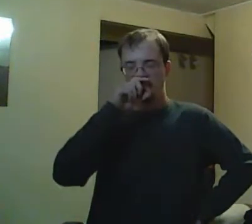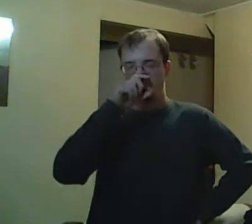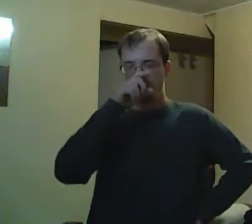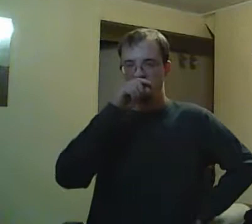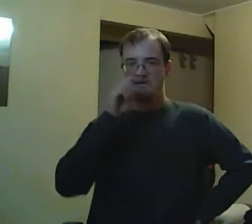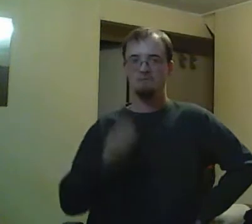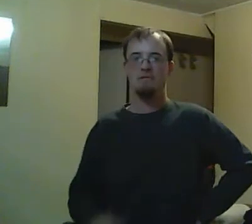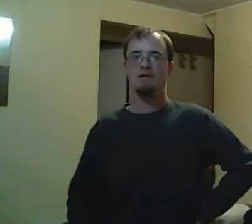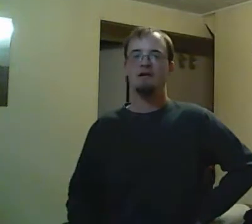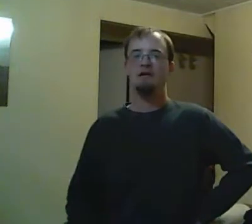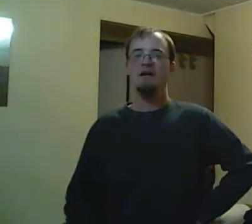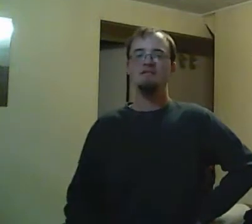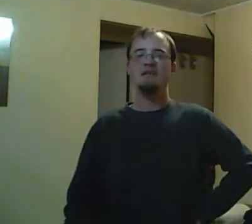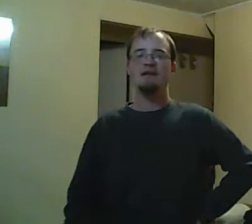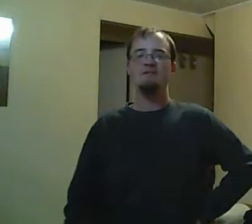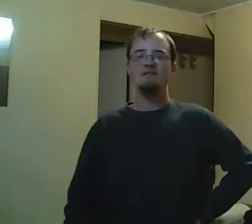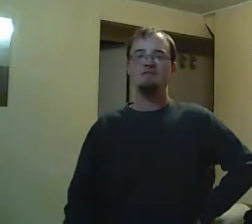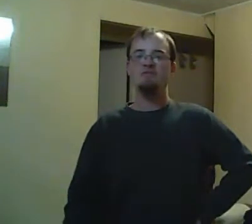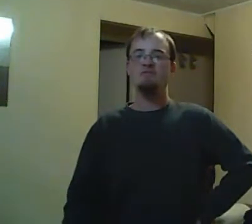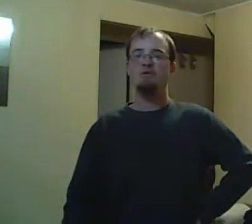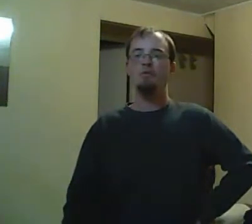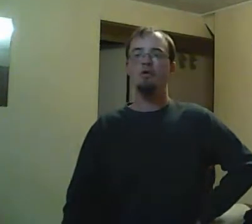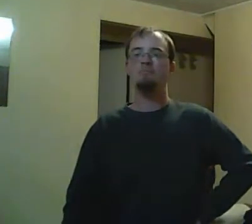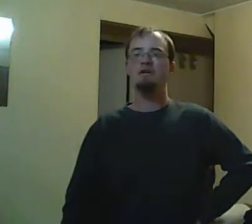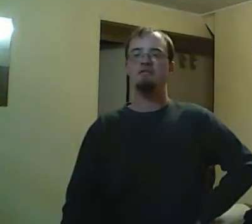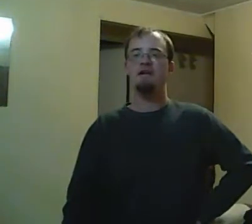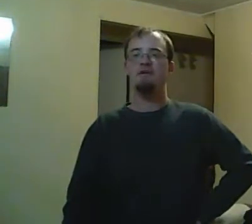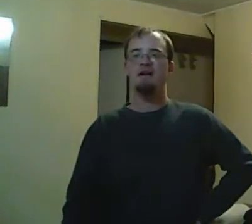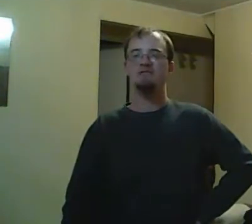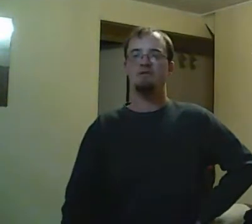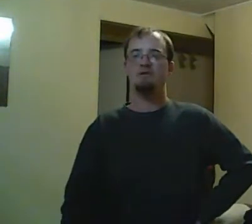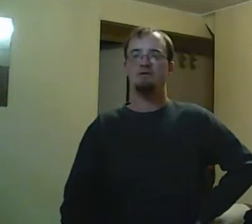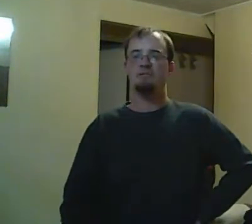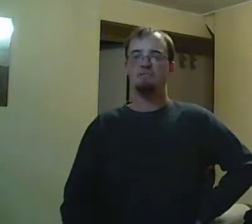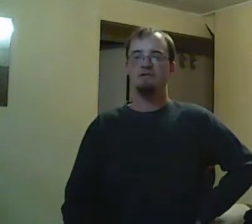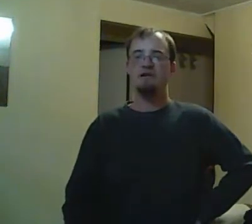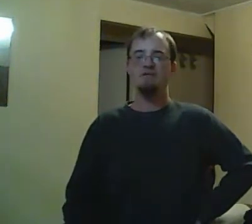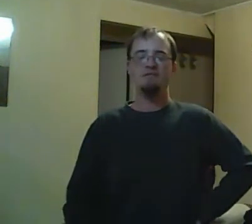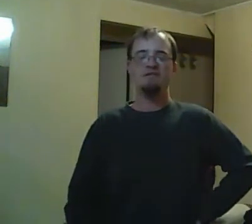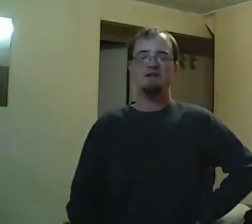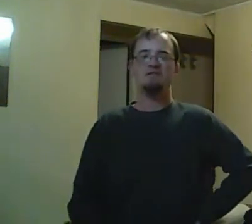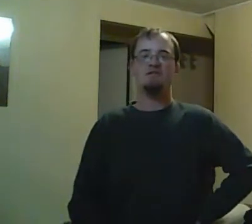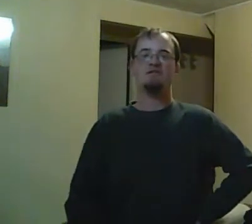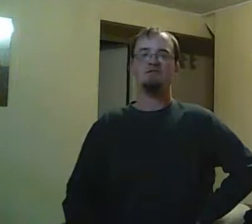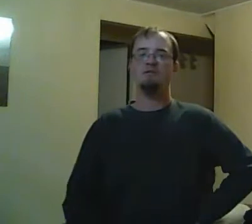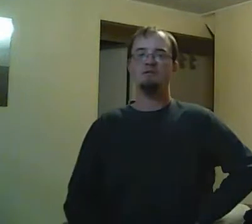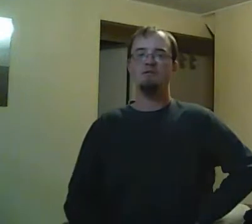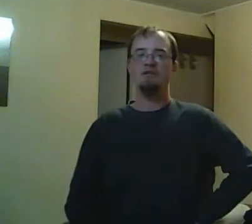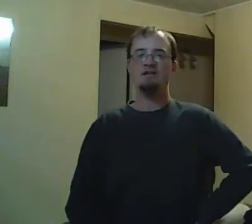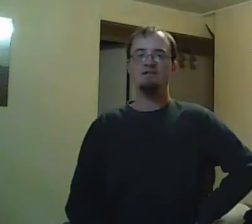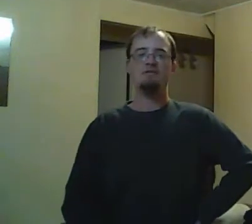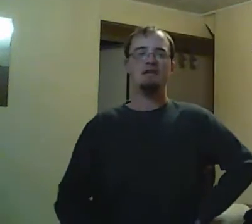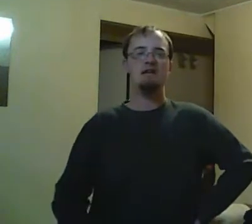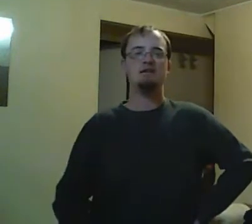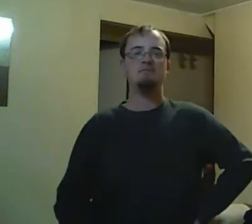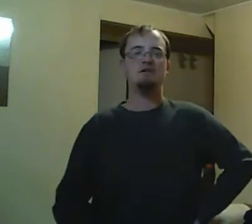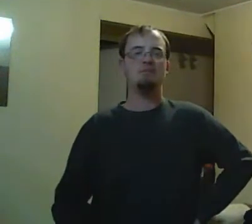Radich even looks a little bit stunned. But, I don't know what he was thinking. But, unfortunately, what Emma did not see, and I